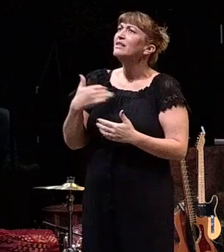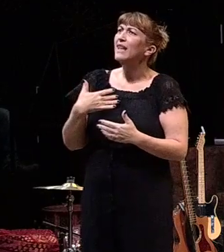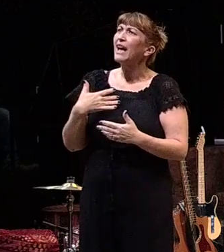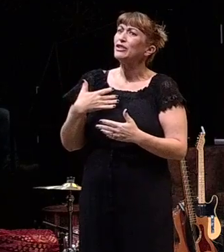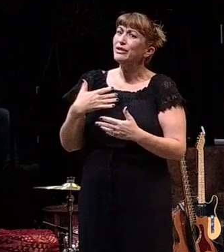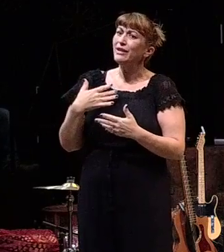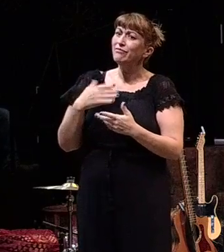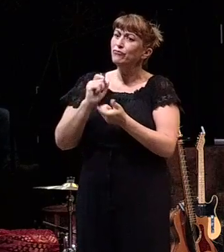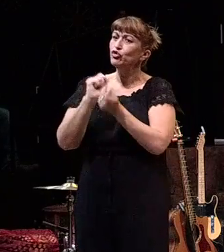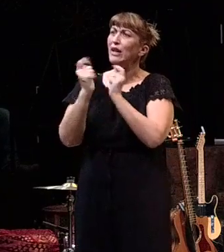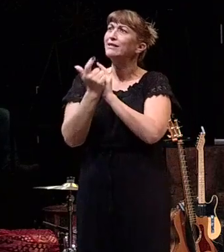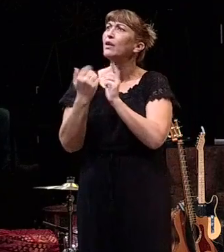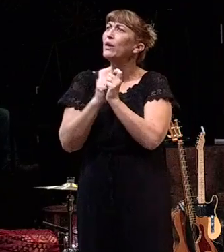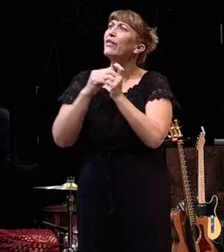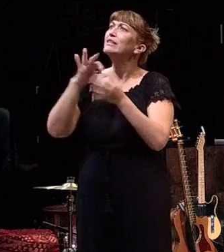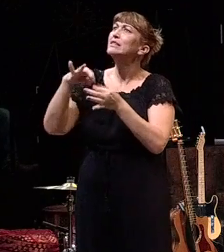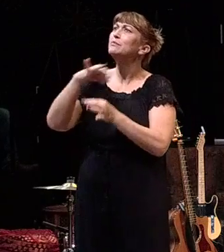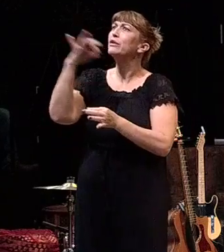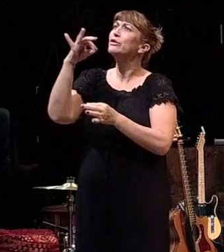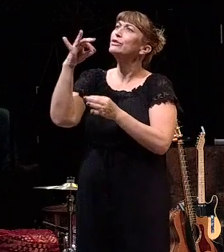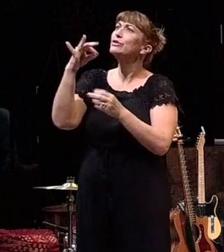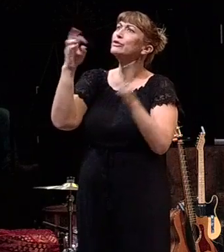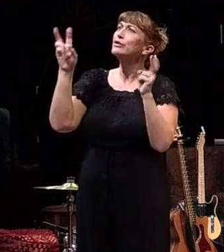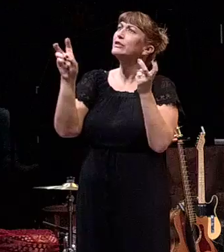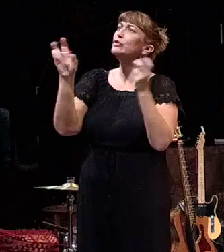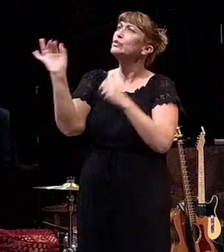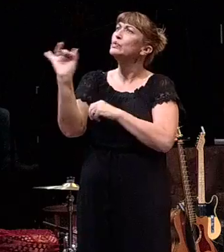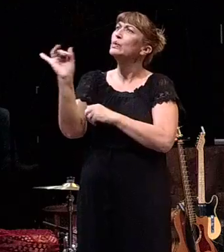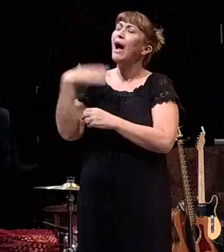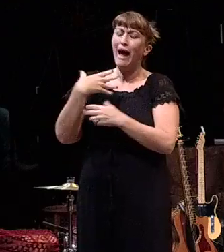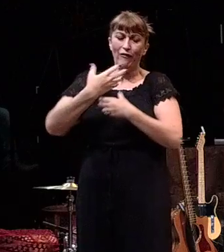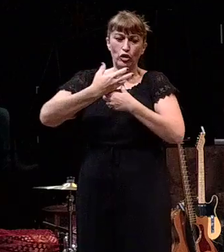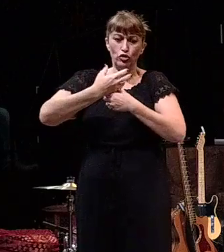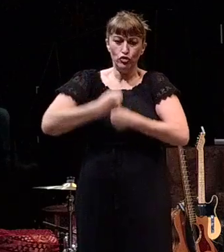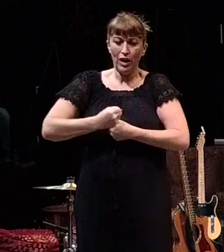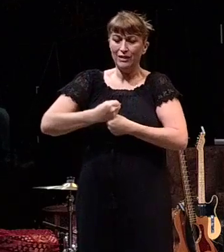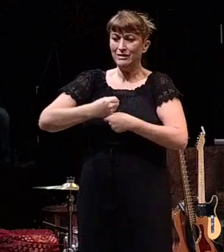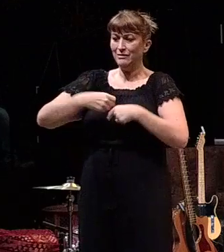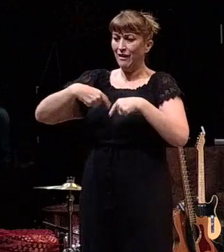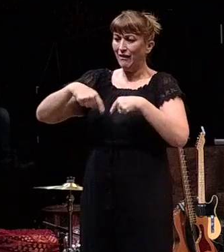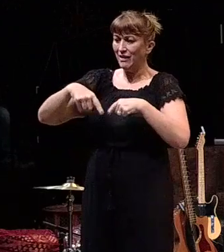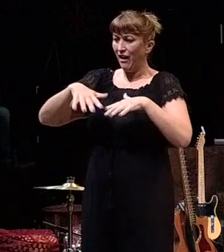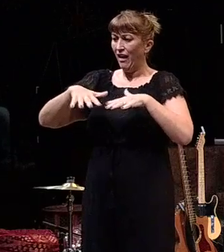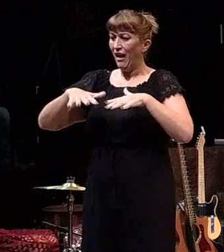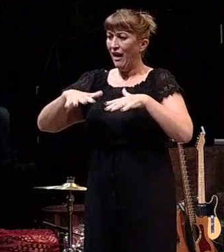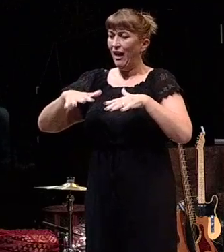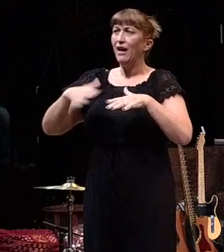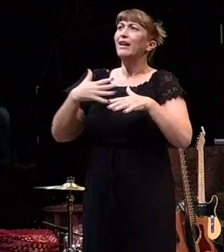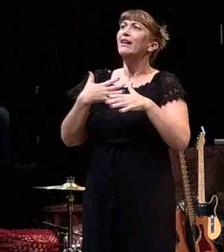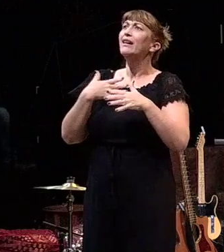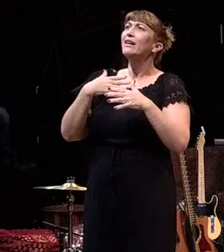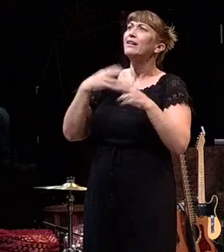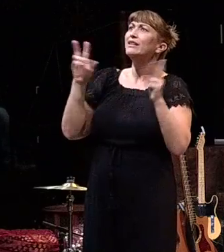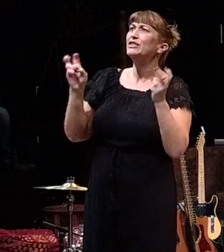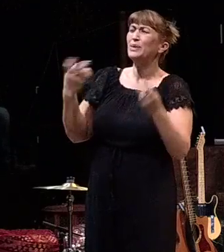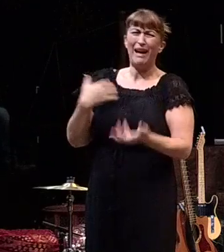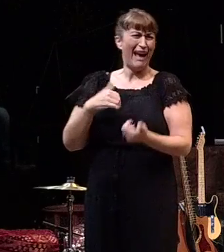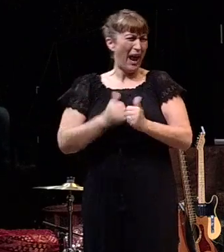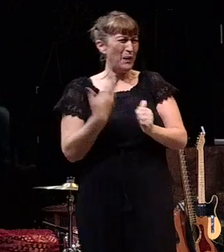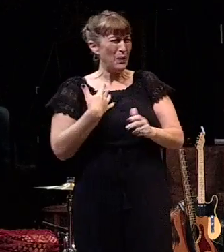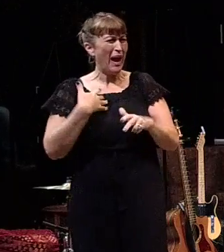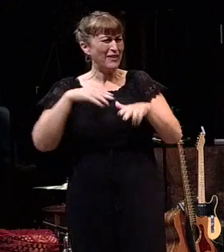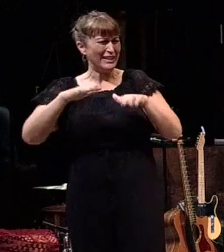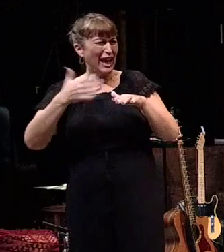to spiritual issues as well. For me, I have trust and anxiety issues. And you say, Brian, well, you're on stage. How can you have anxiety?